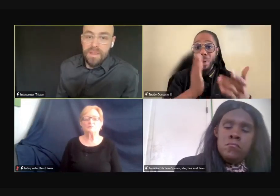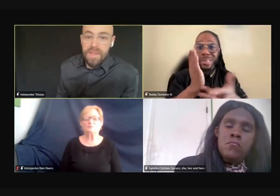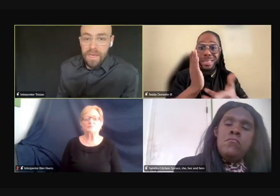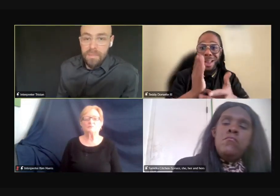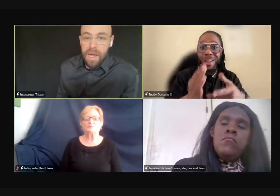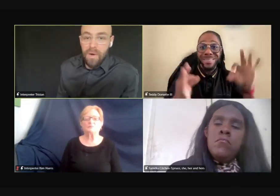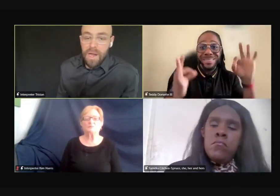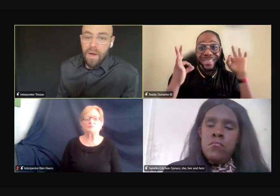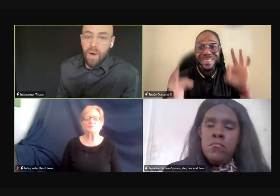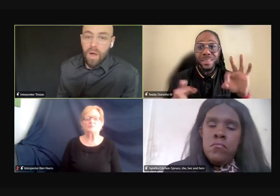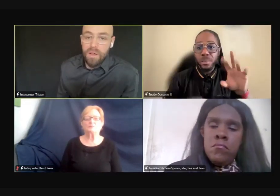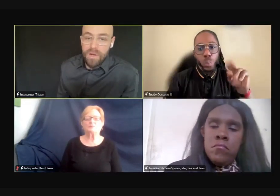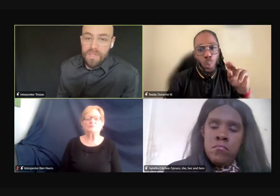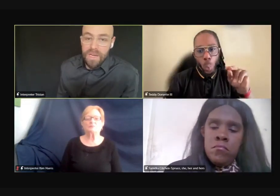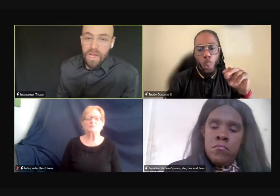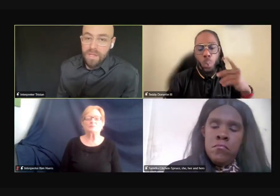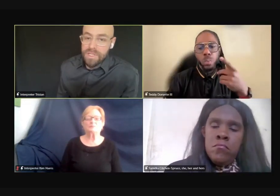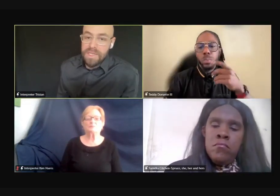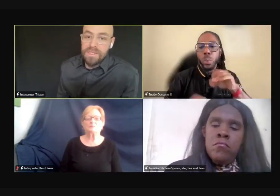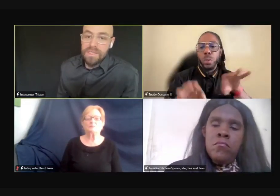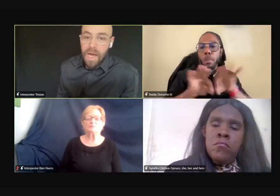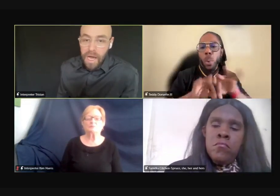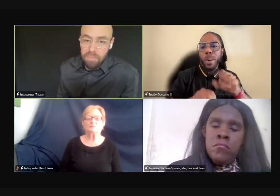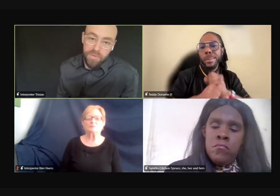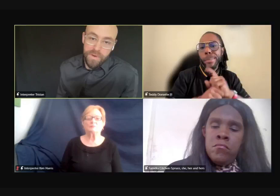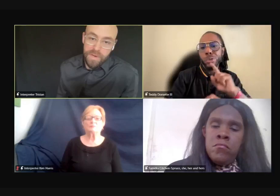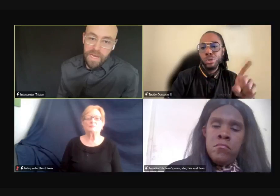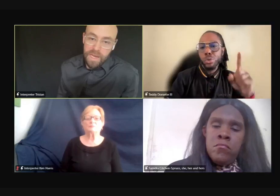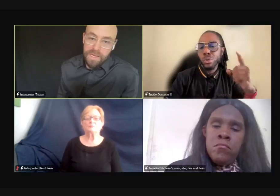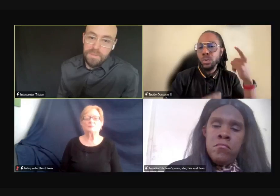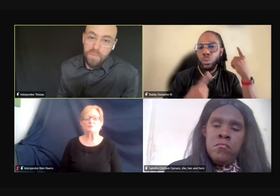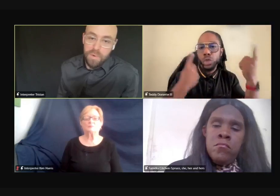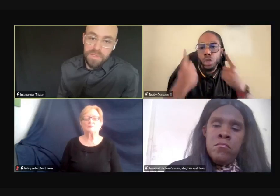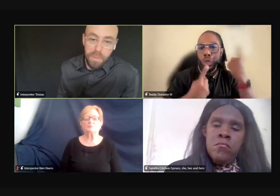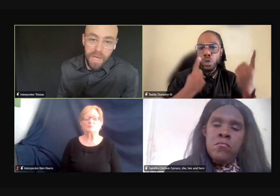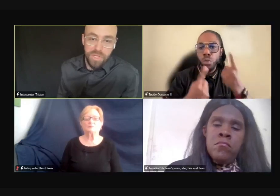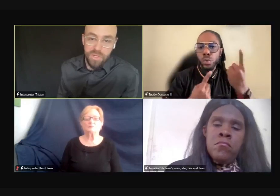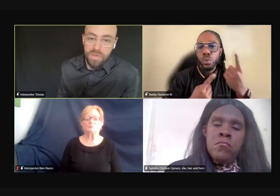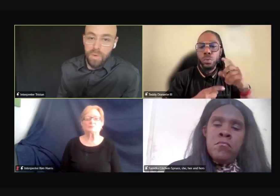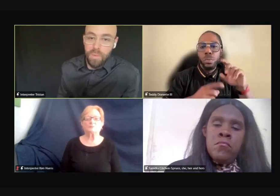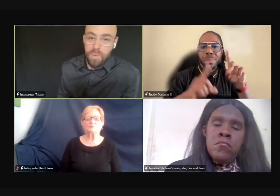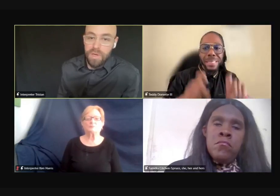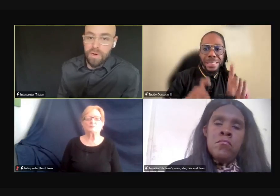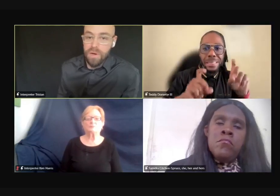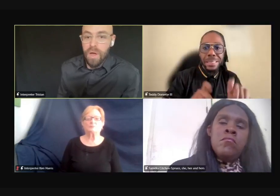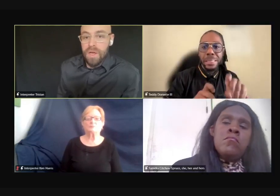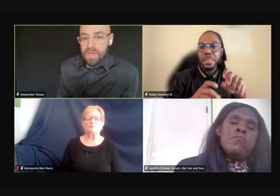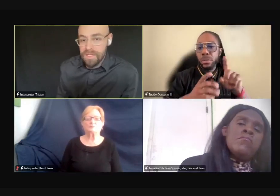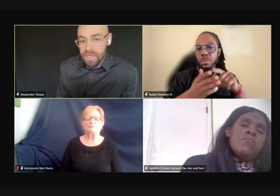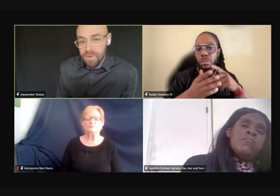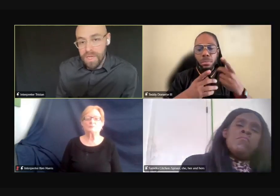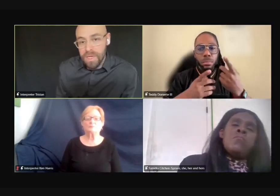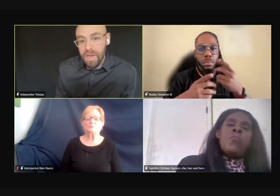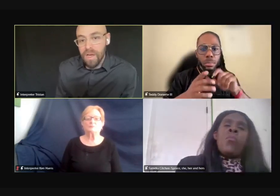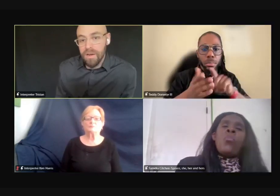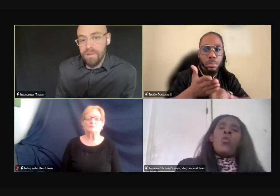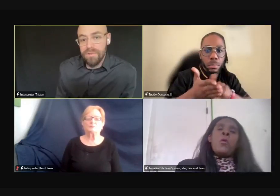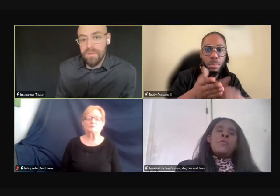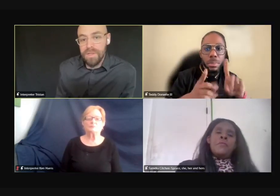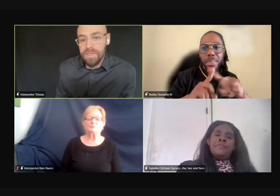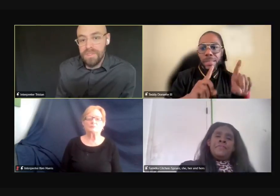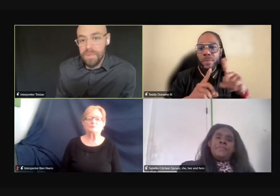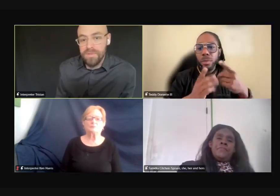understand and think about how all of our technology is not perfect yet. It's important to make sure that we are considerate